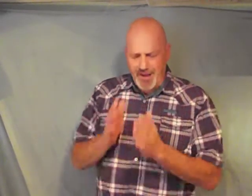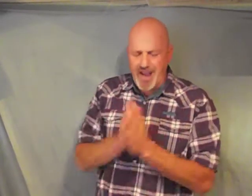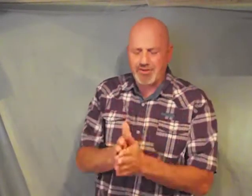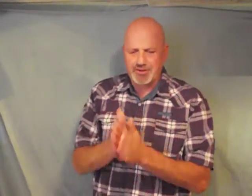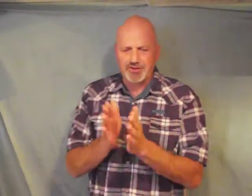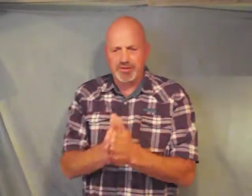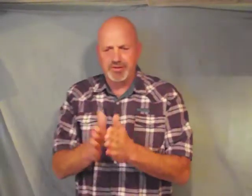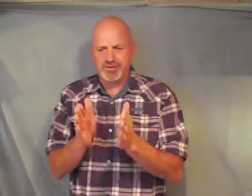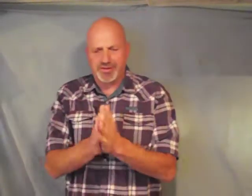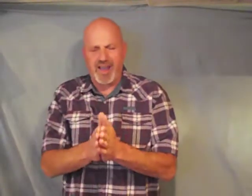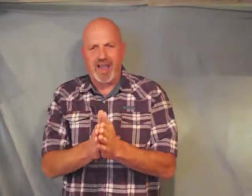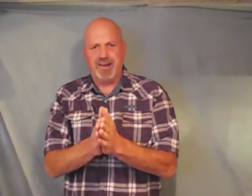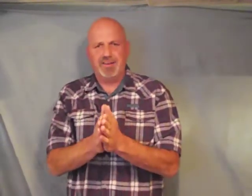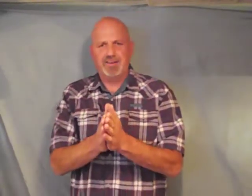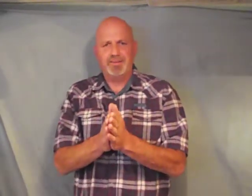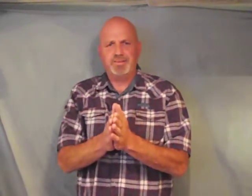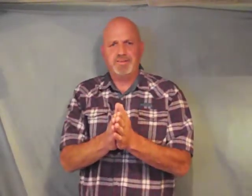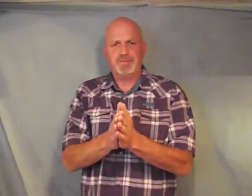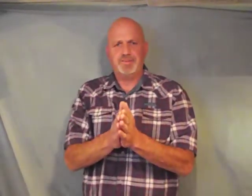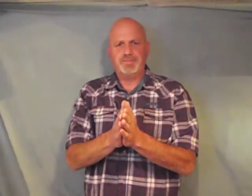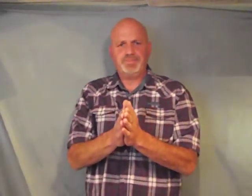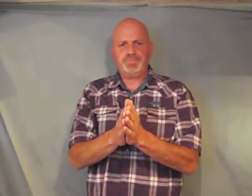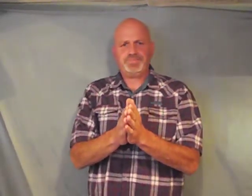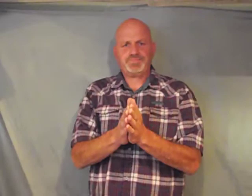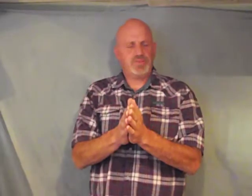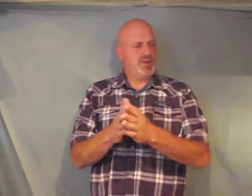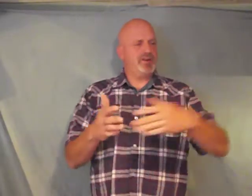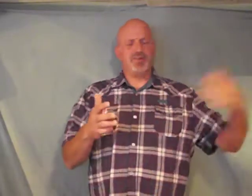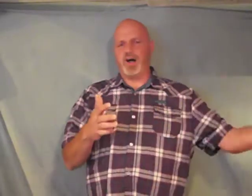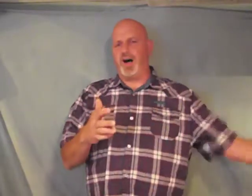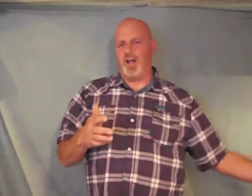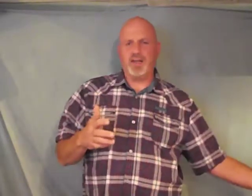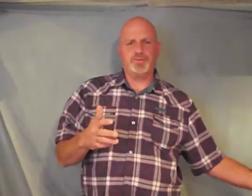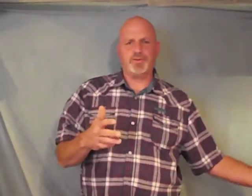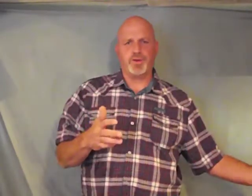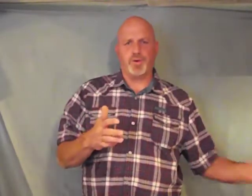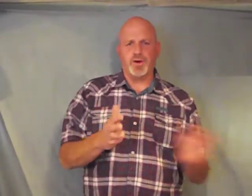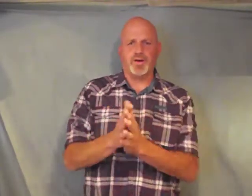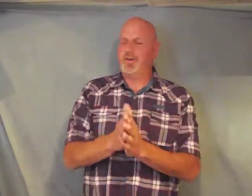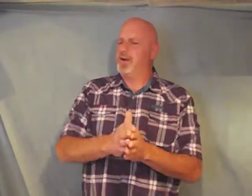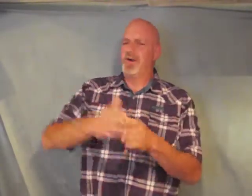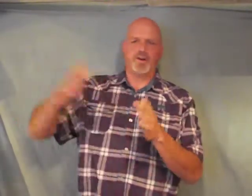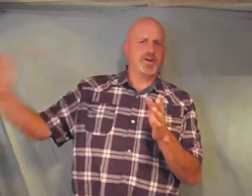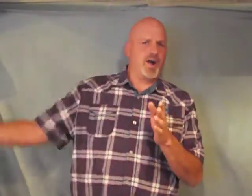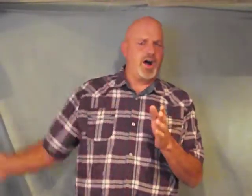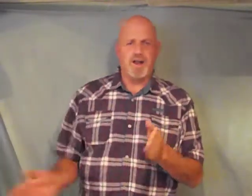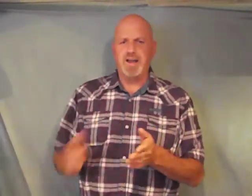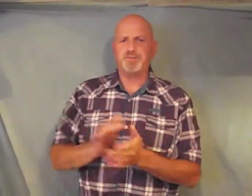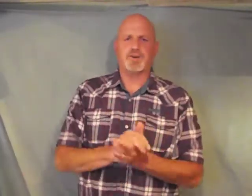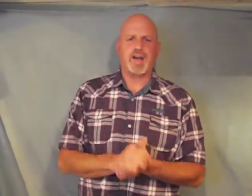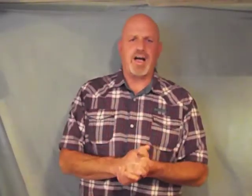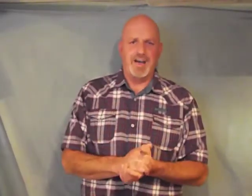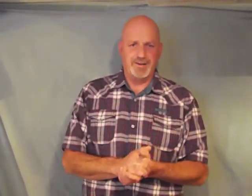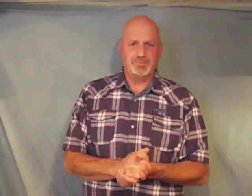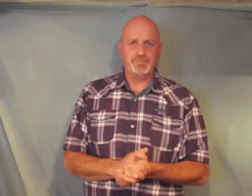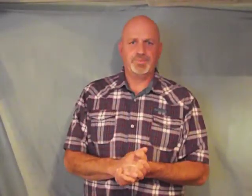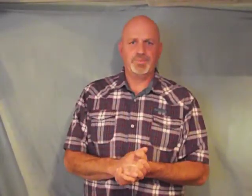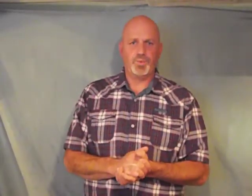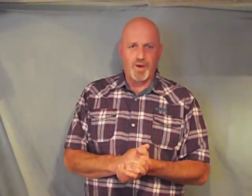got to choose a side you're either all in for the world or you're all in for God one